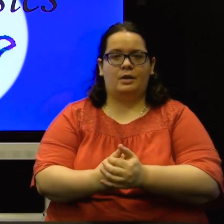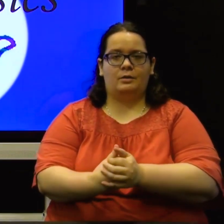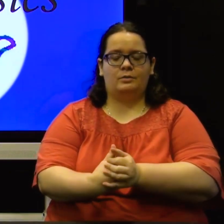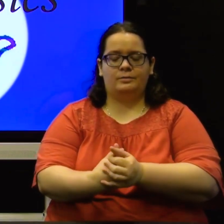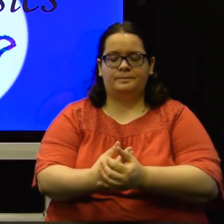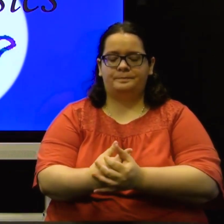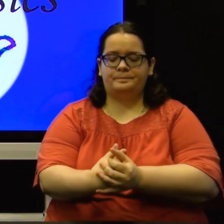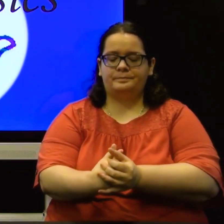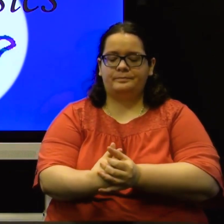own.